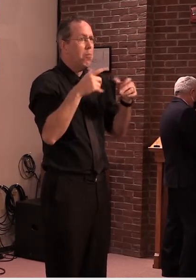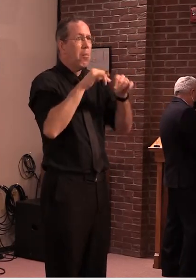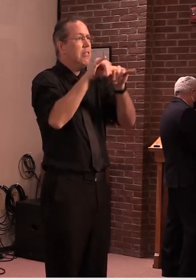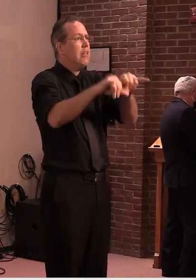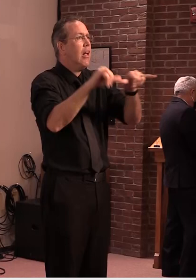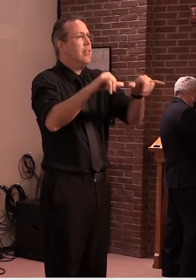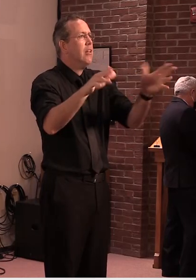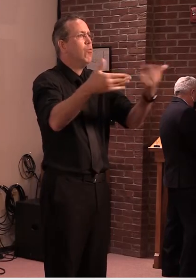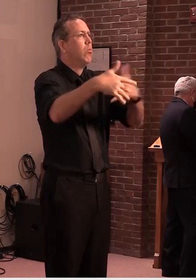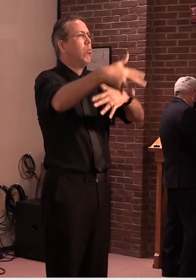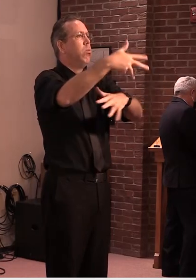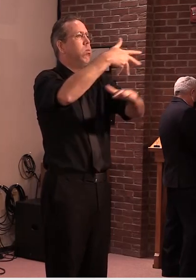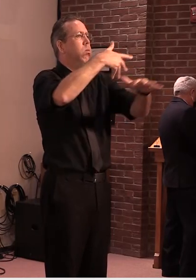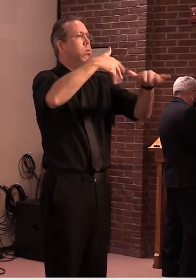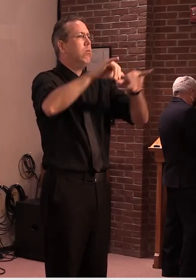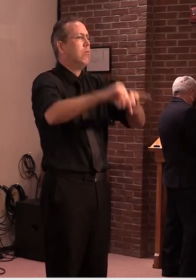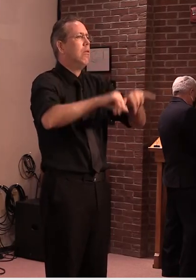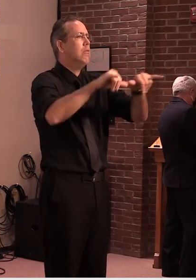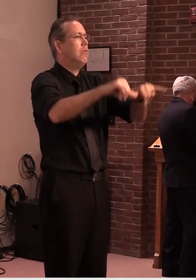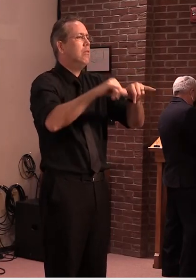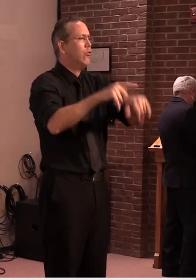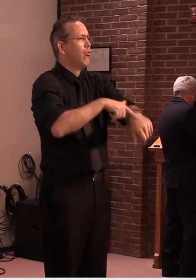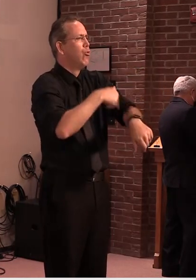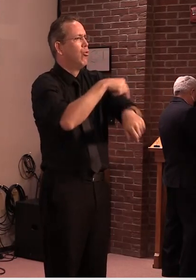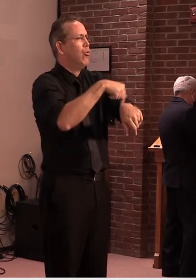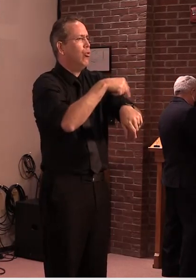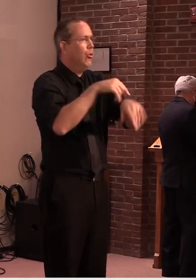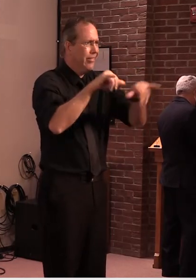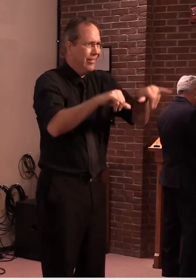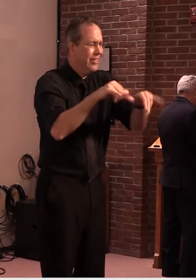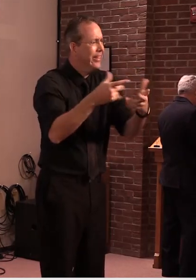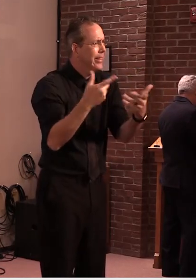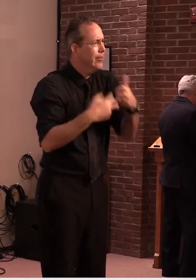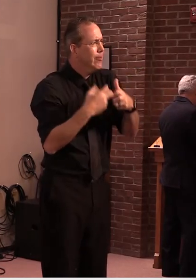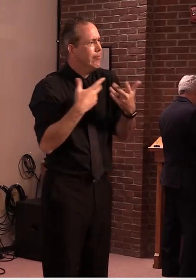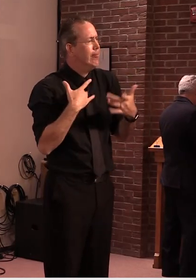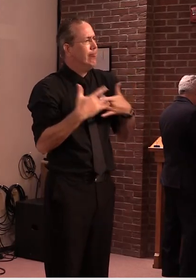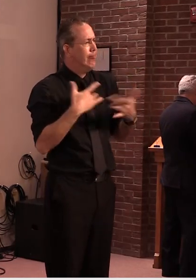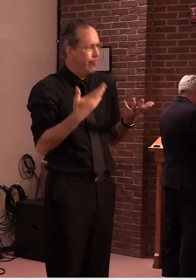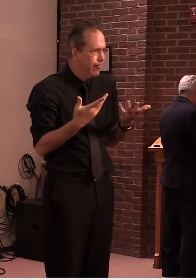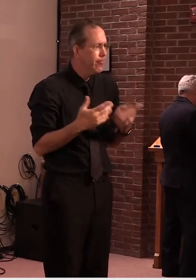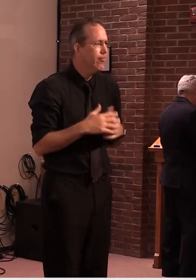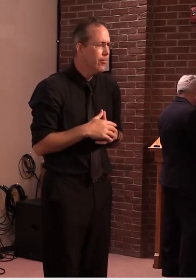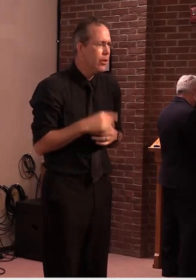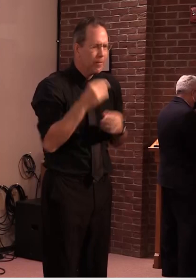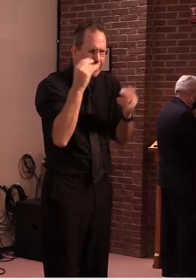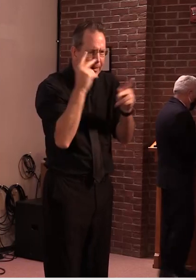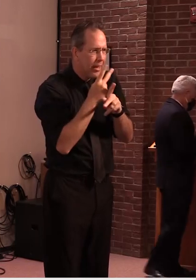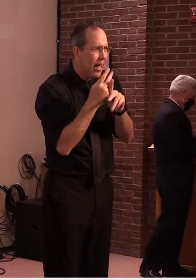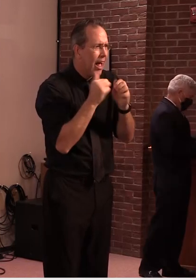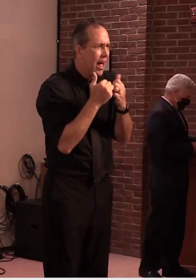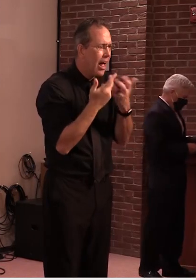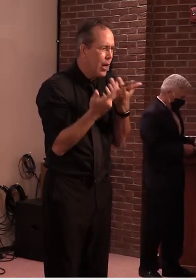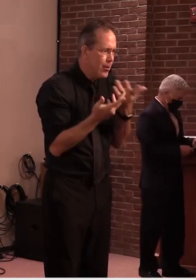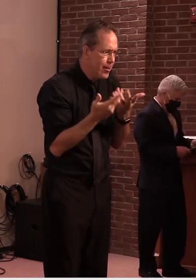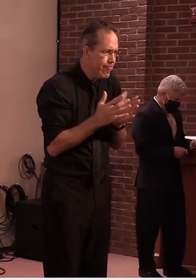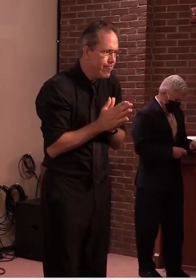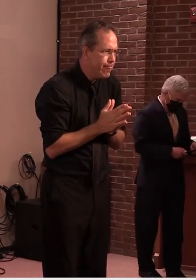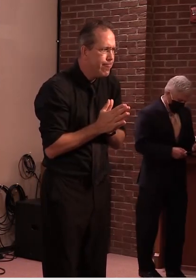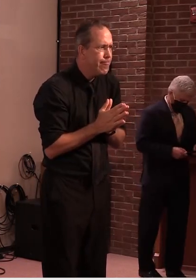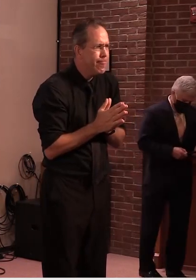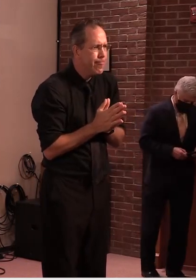there's a uh there's a way uh to uh to do that uh so that we don't uh